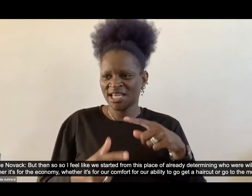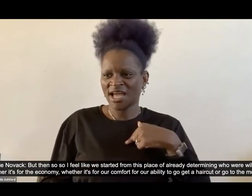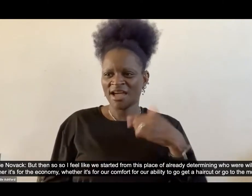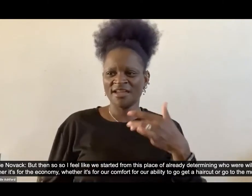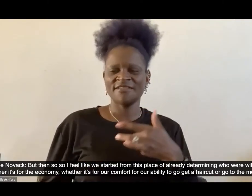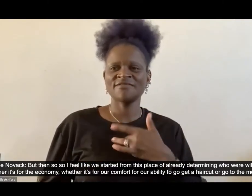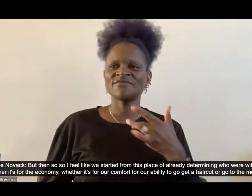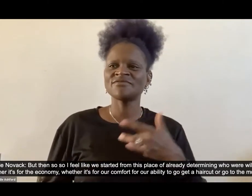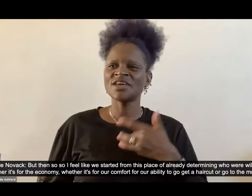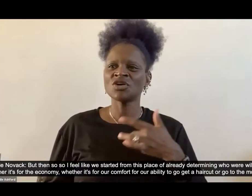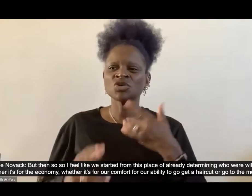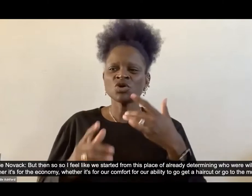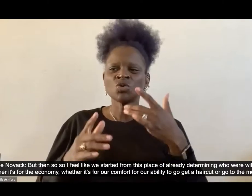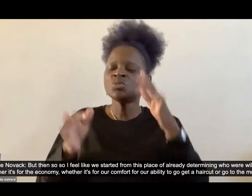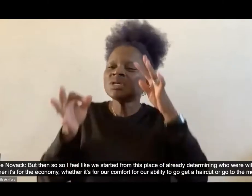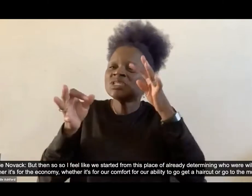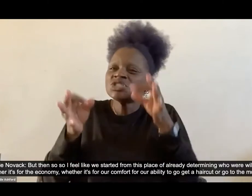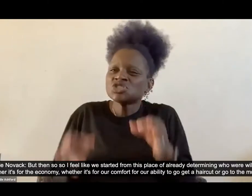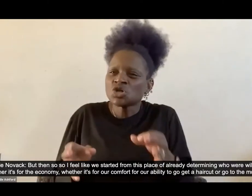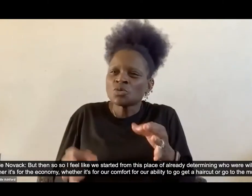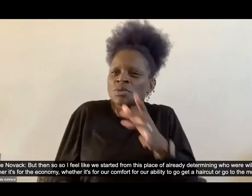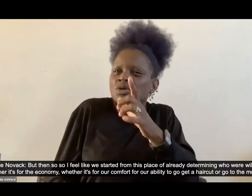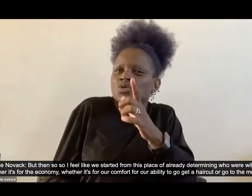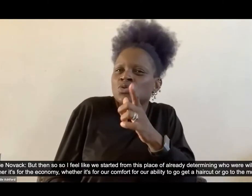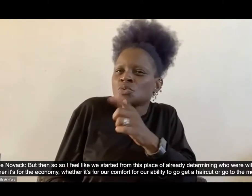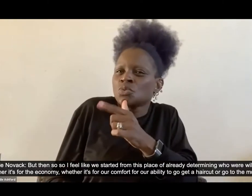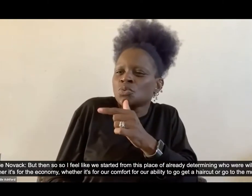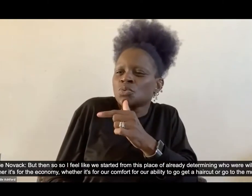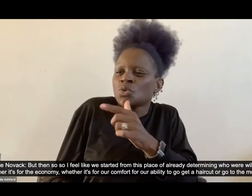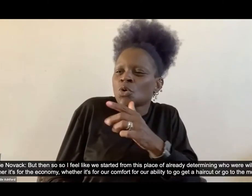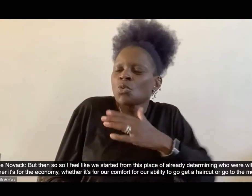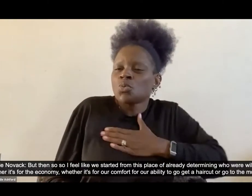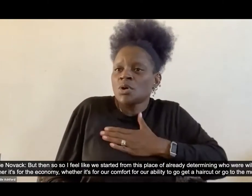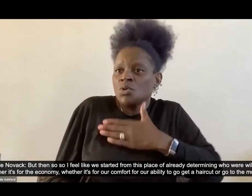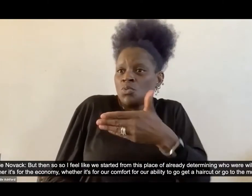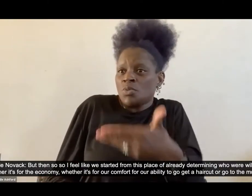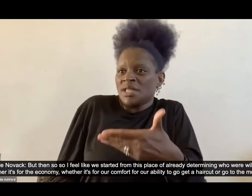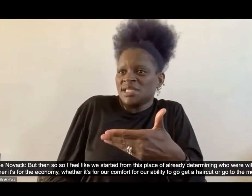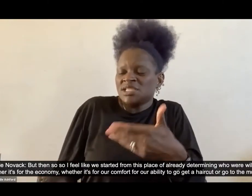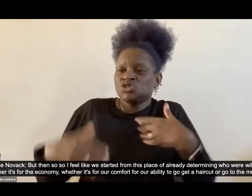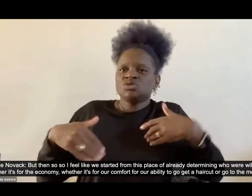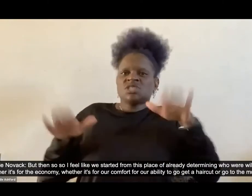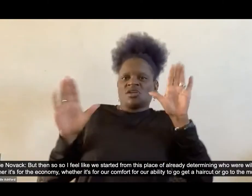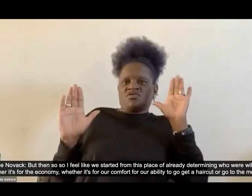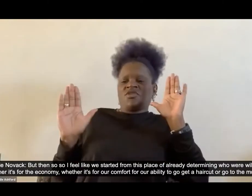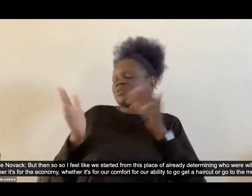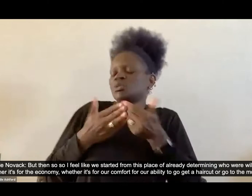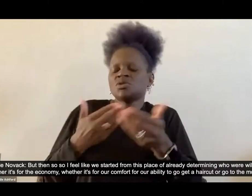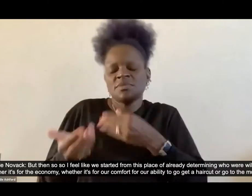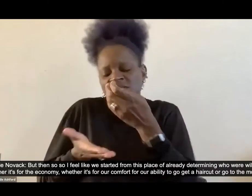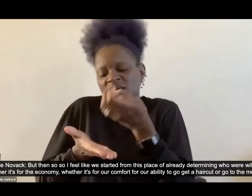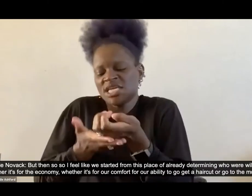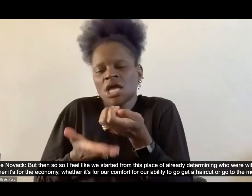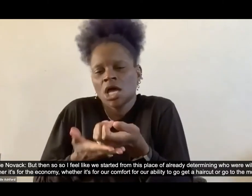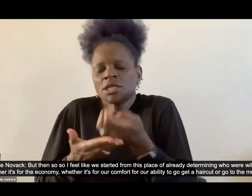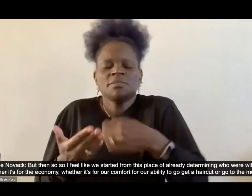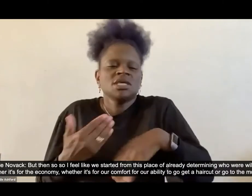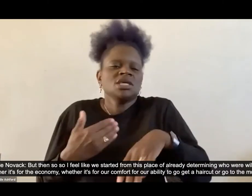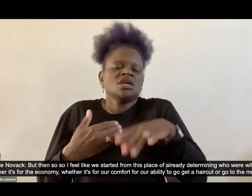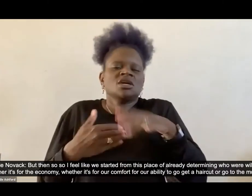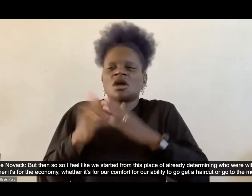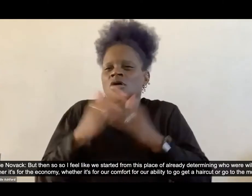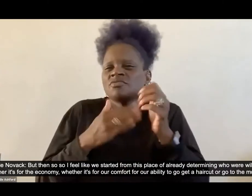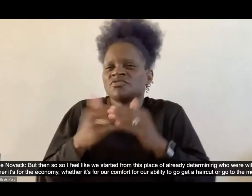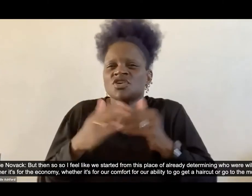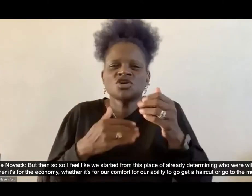already determining who we're willing to sacrifice, whether it's for the economy, whether it's for our comfort, for our ability to go get a